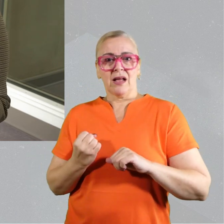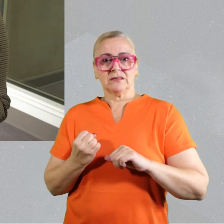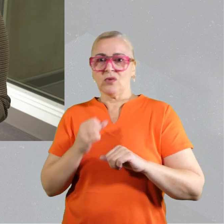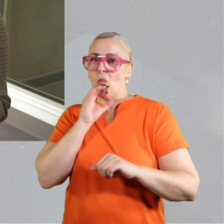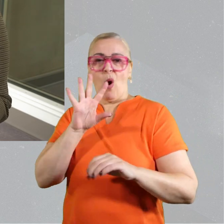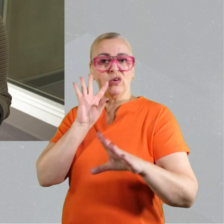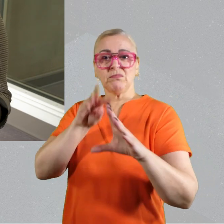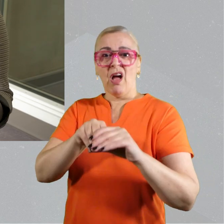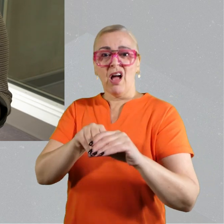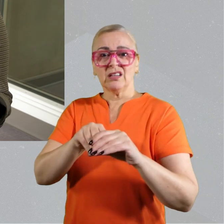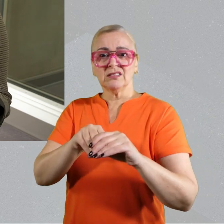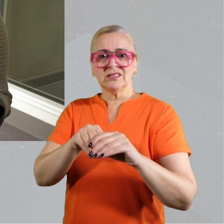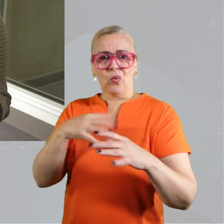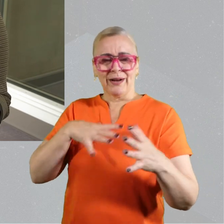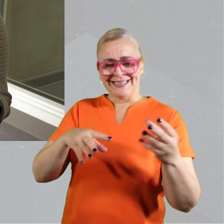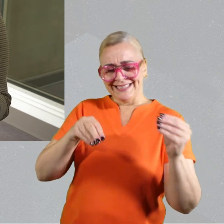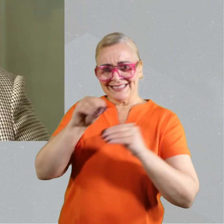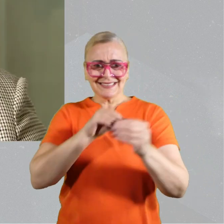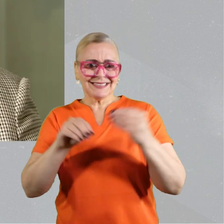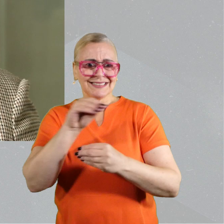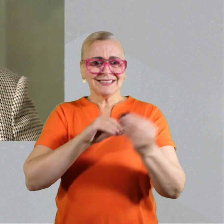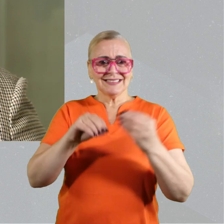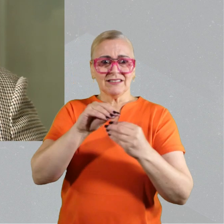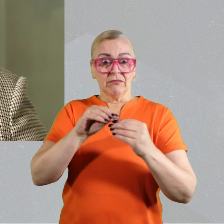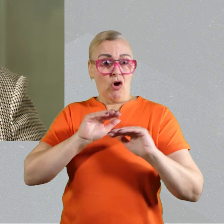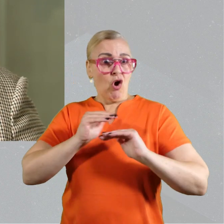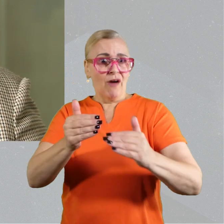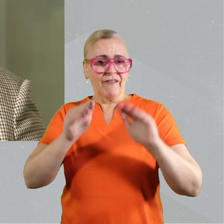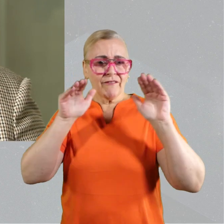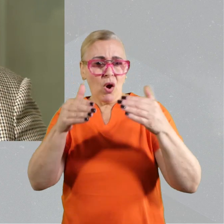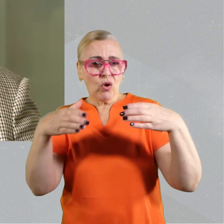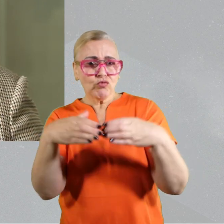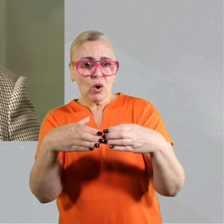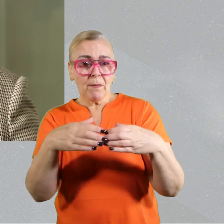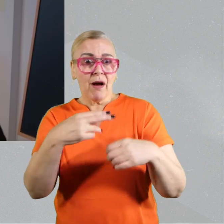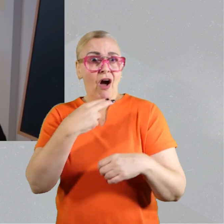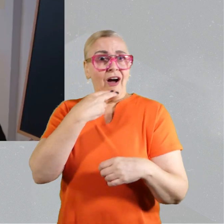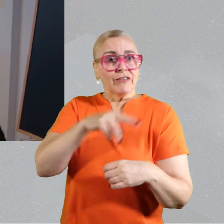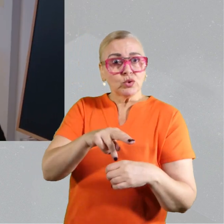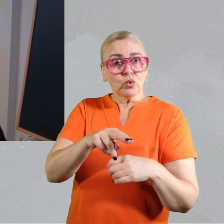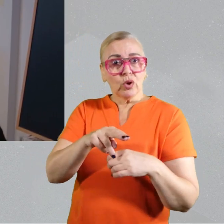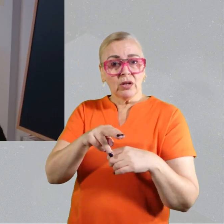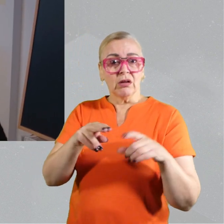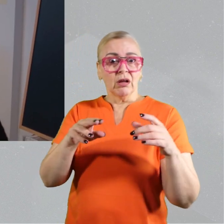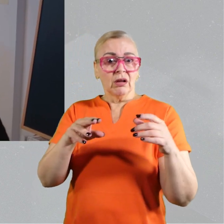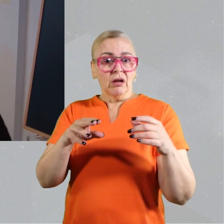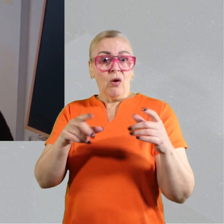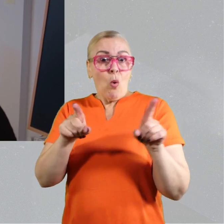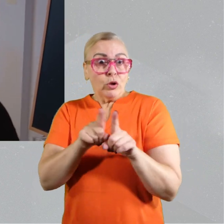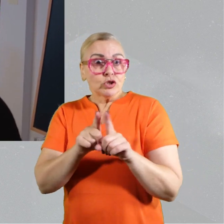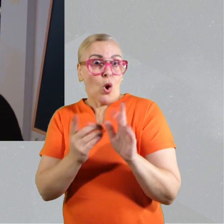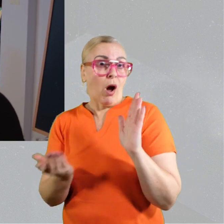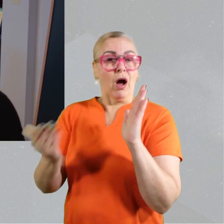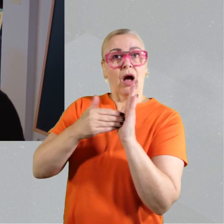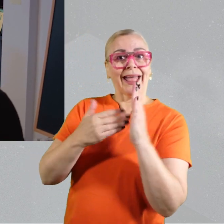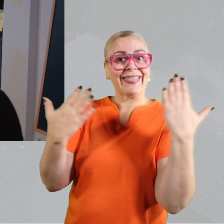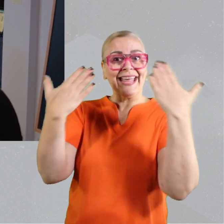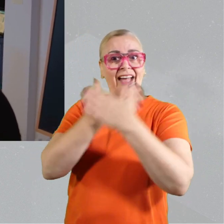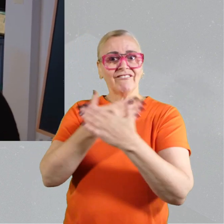paid, they're not going to take part. So we need to alter how we're working, offering a focus group in the afternoon as well as